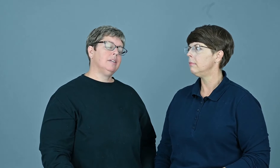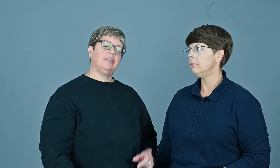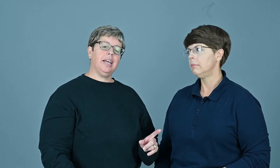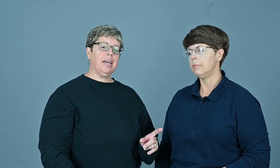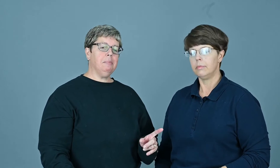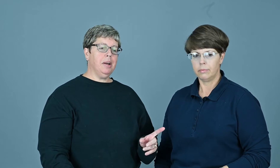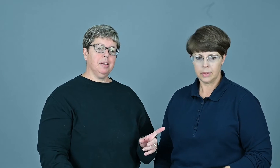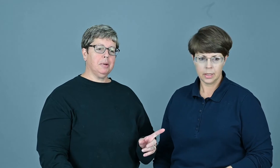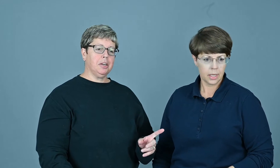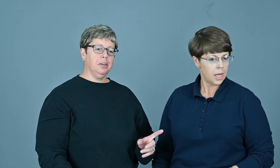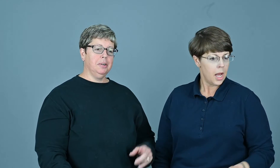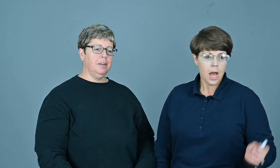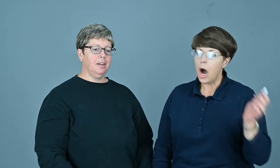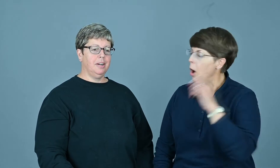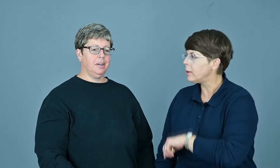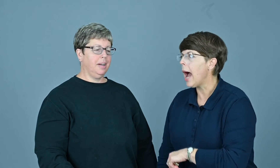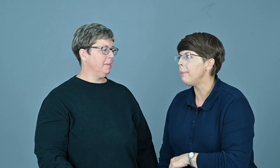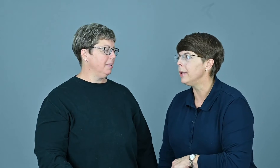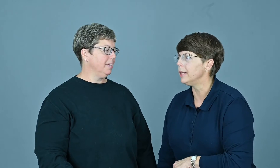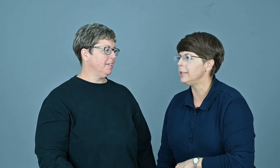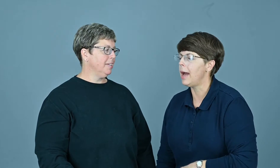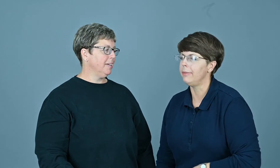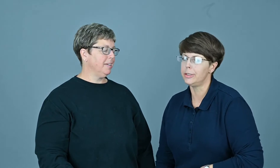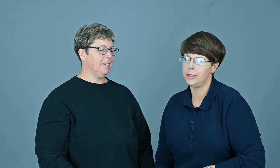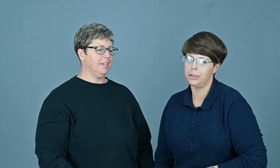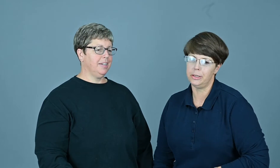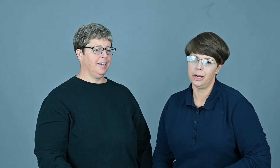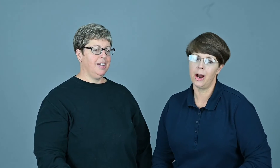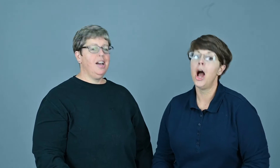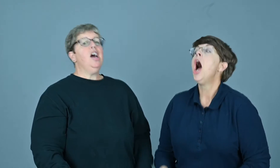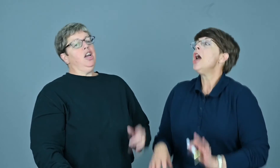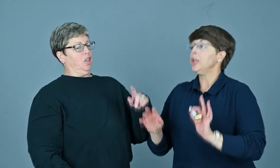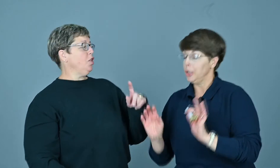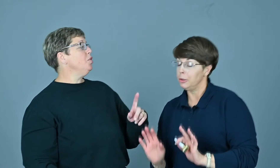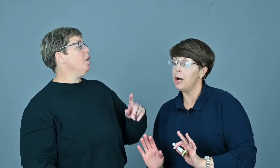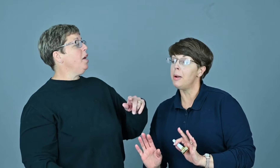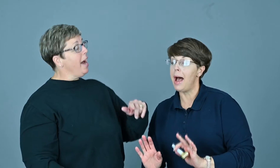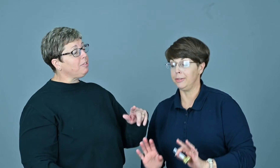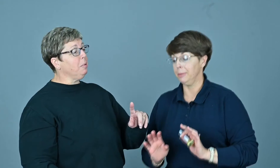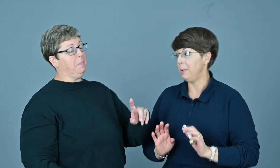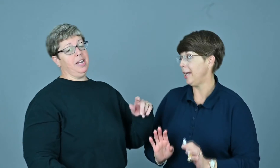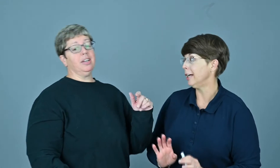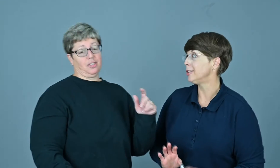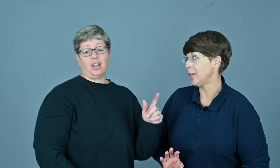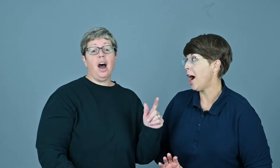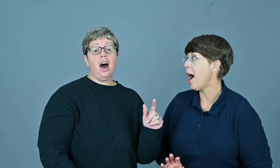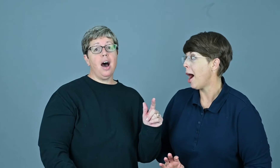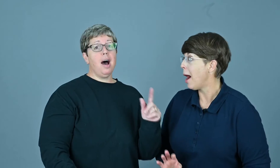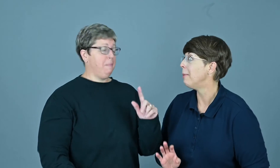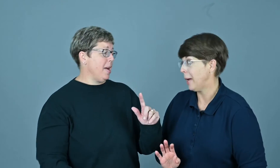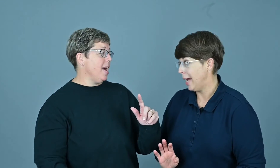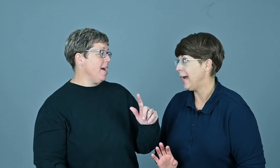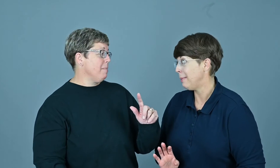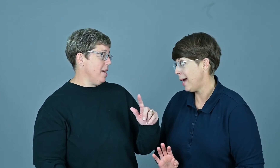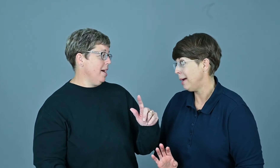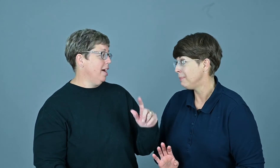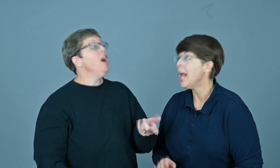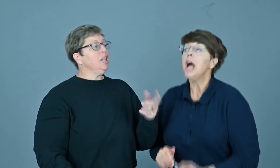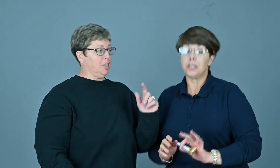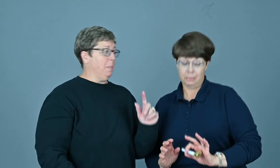sing it Marilyn McCoo. Okay Billy Davis Jr you don't have to be a star baby to